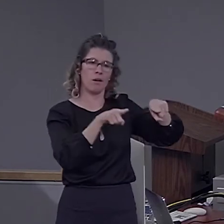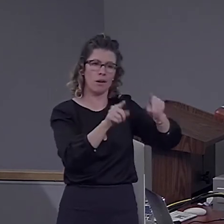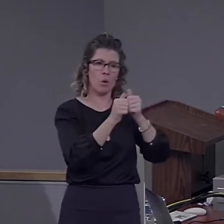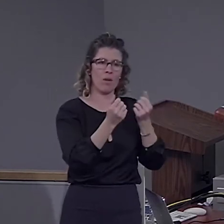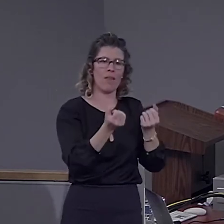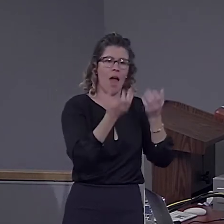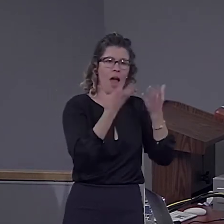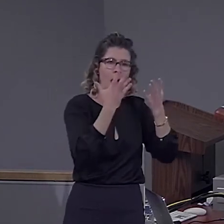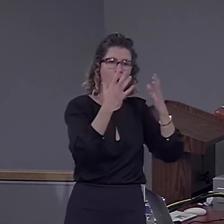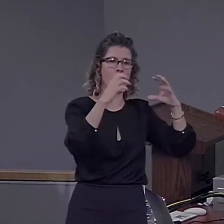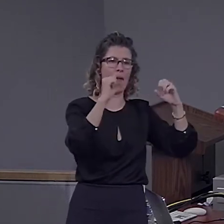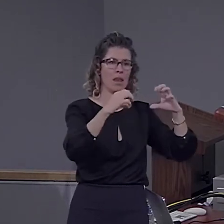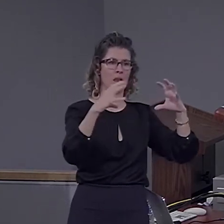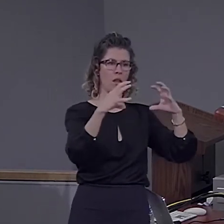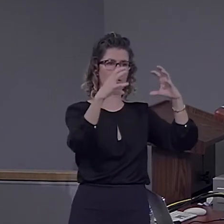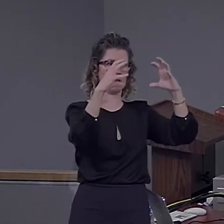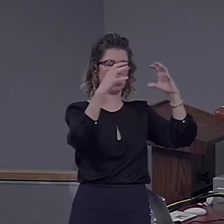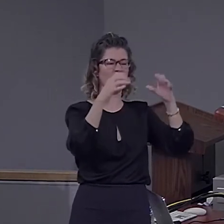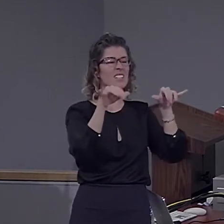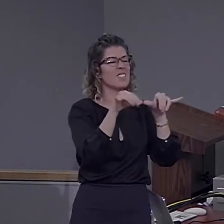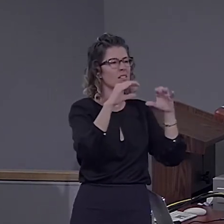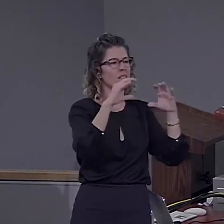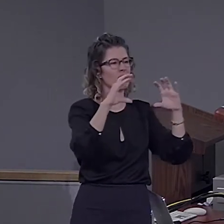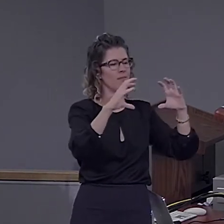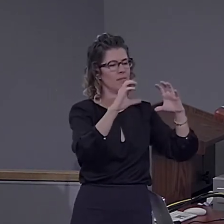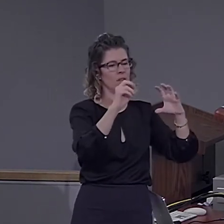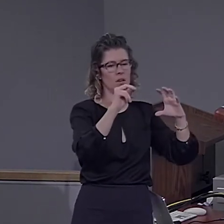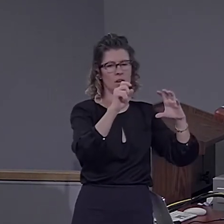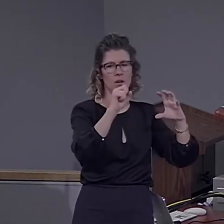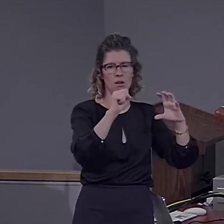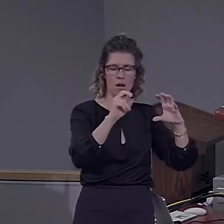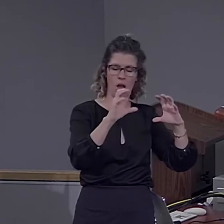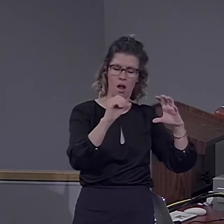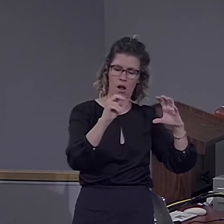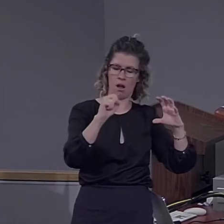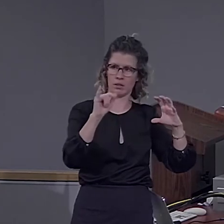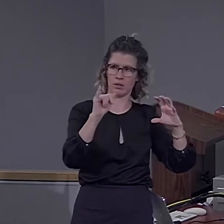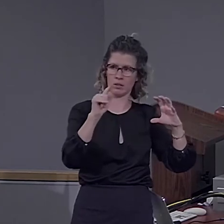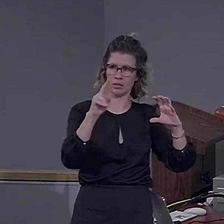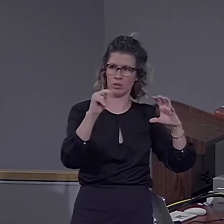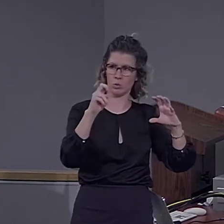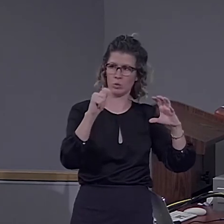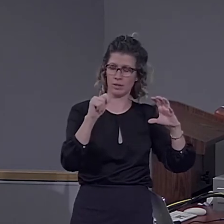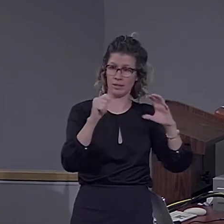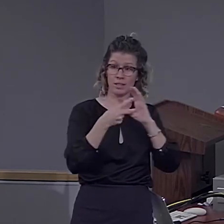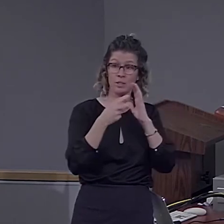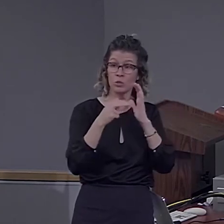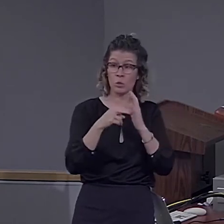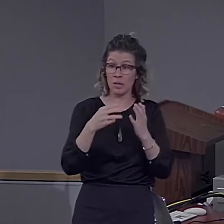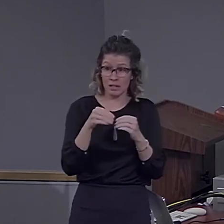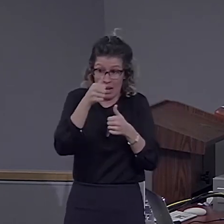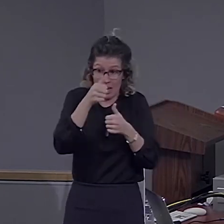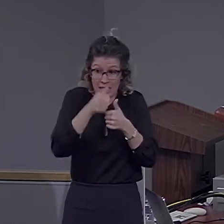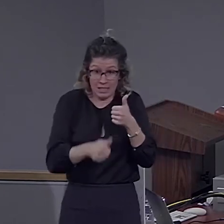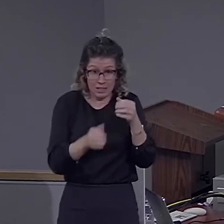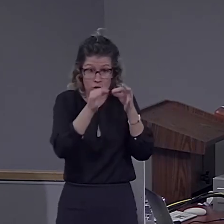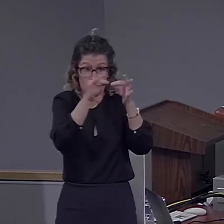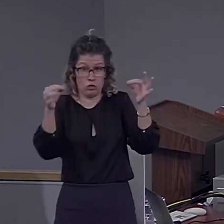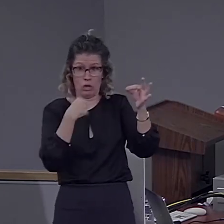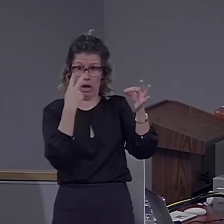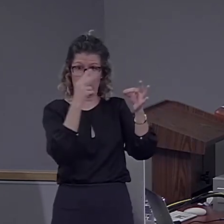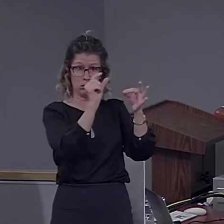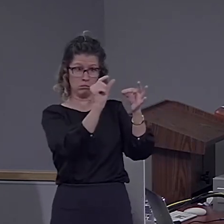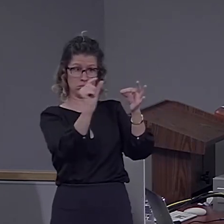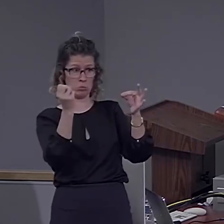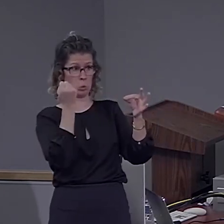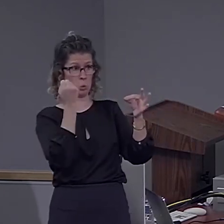constituent structures that were present in the stimulus. In all of these cases, the subjects are seeing 12 words, so the stimulus is